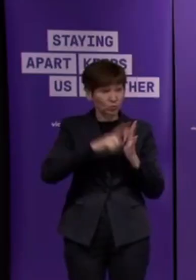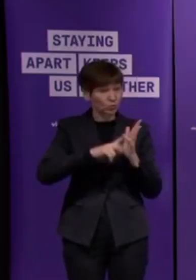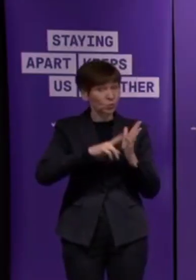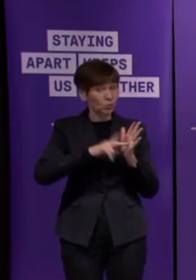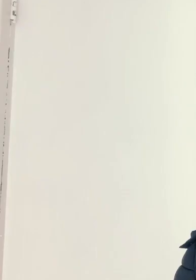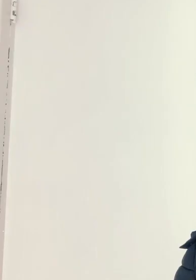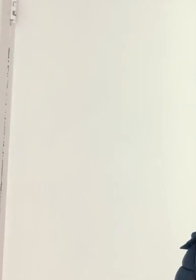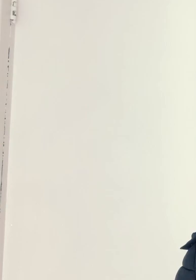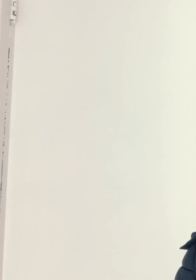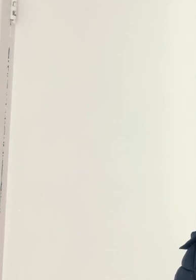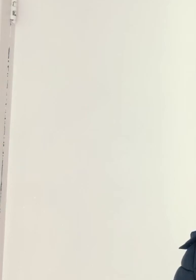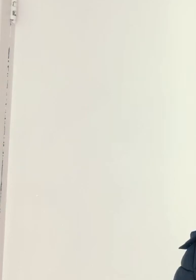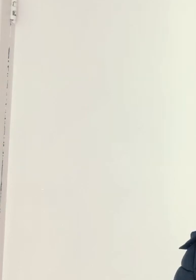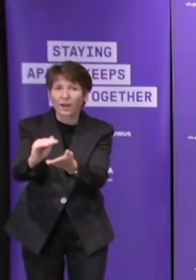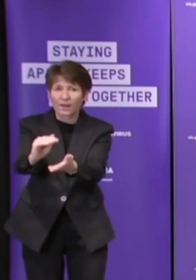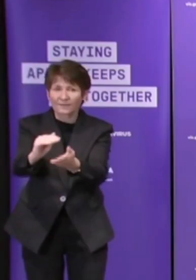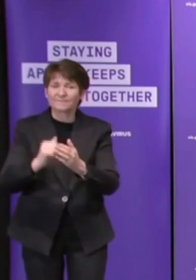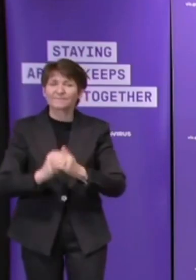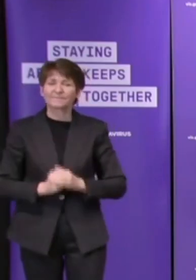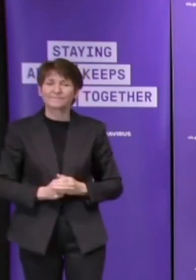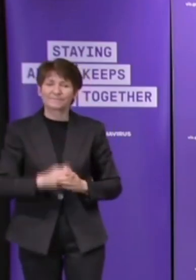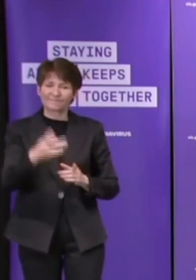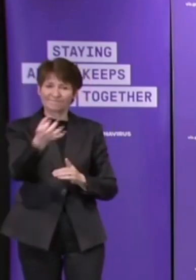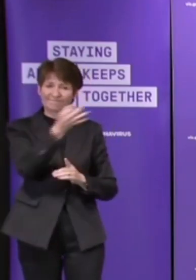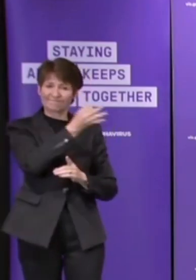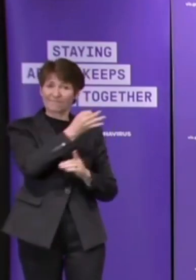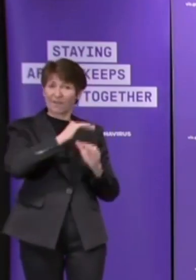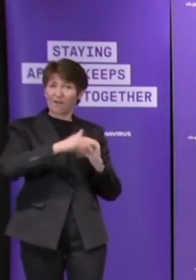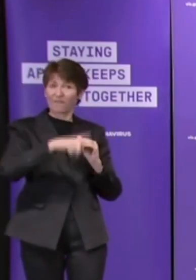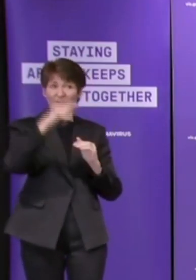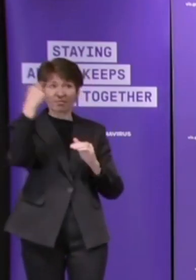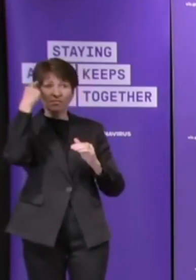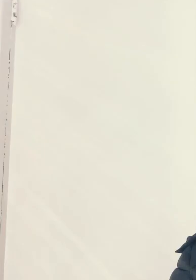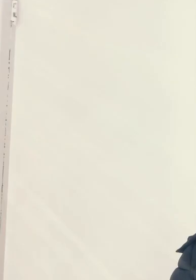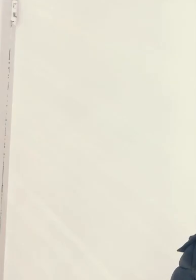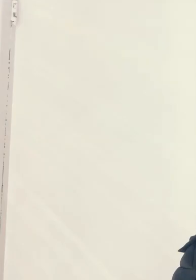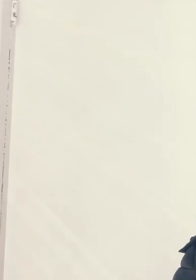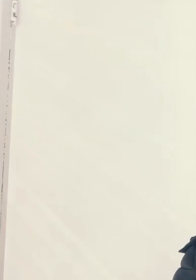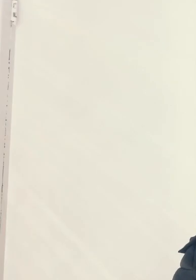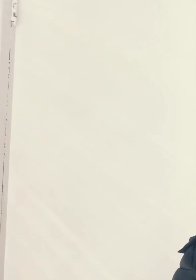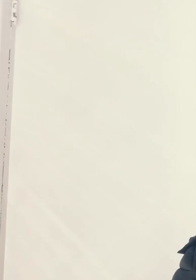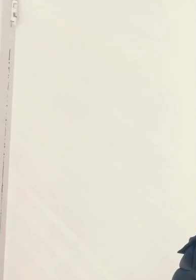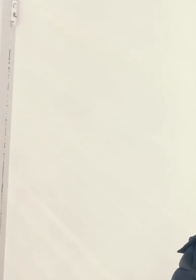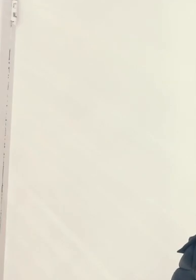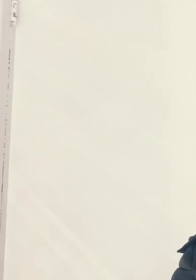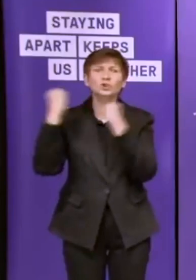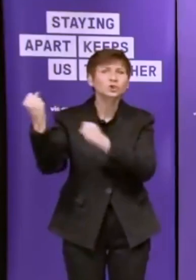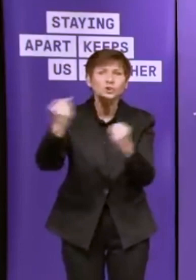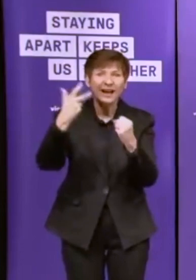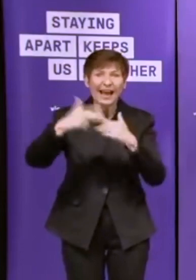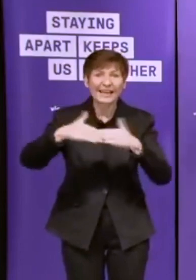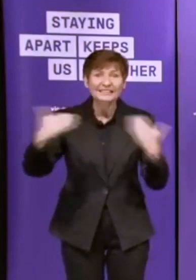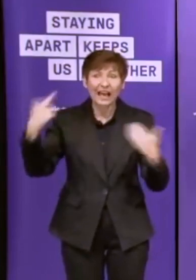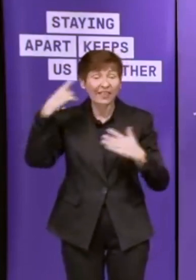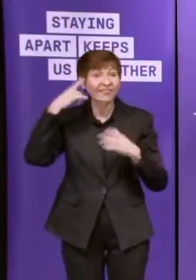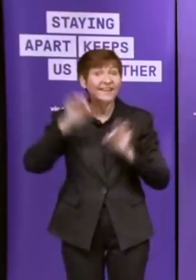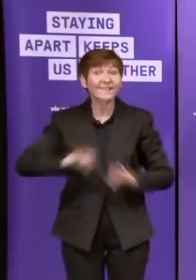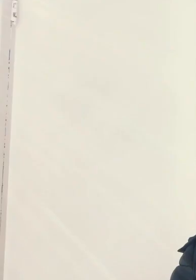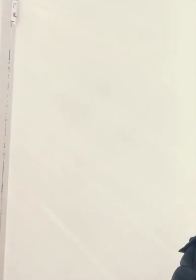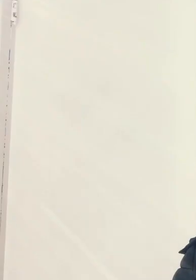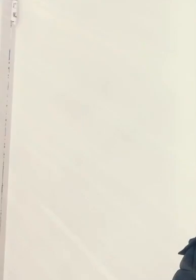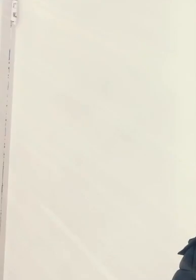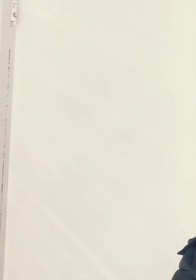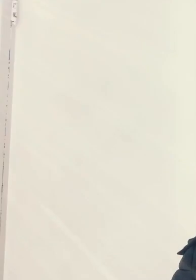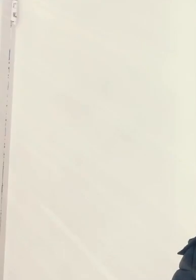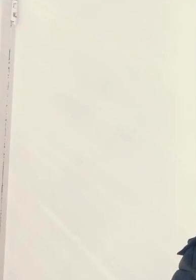X. Yeah, that's right. What do you think, Dr Sutton? Oh, I'm not commenting on an X. Premier, what do you think about pizza cutting? It's the most important thing you can